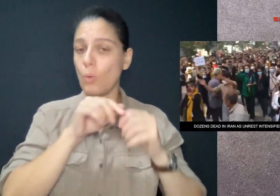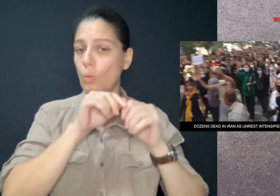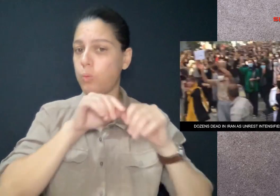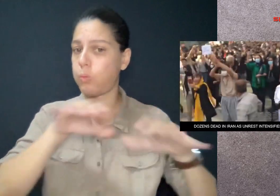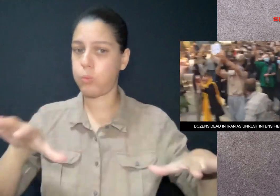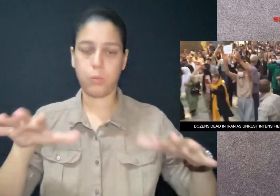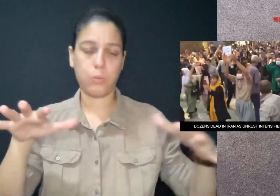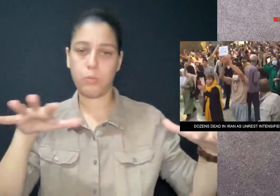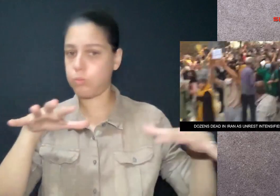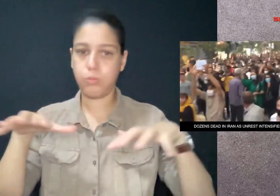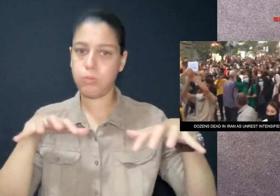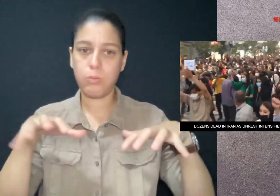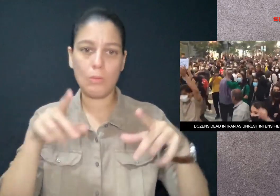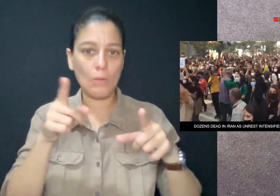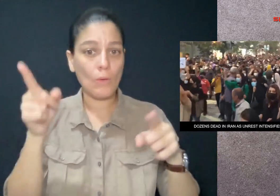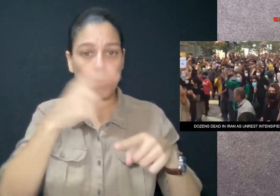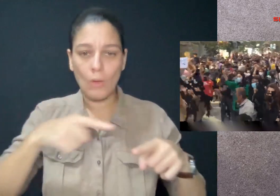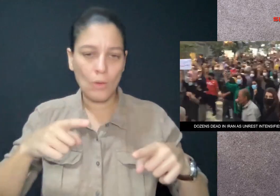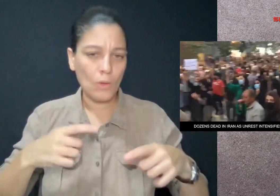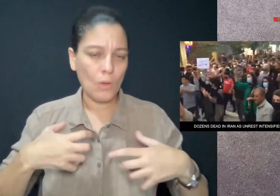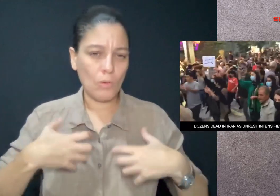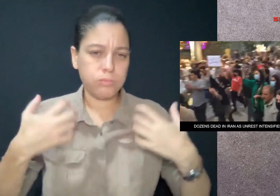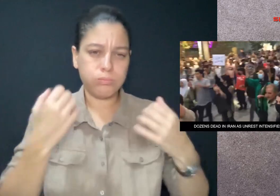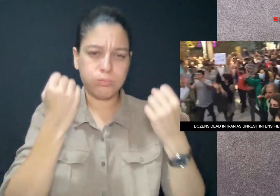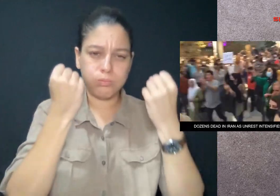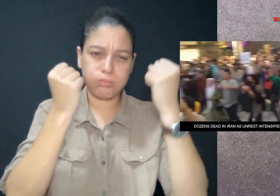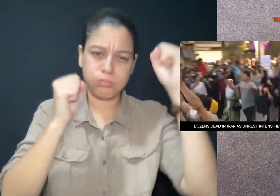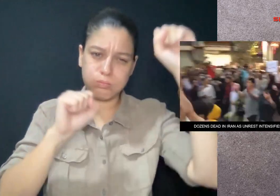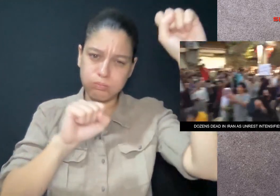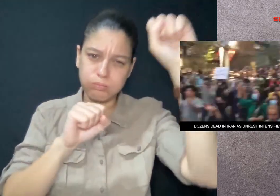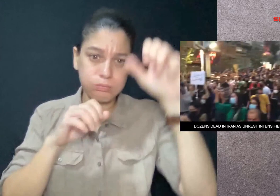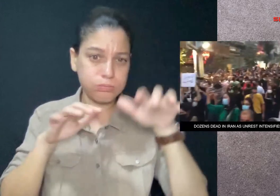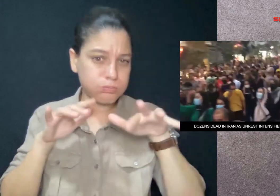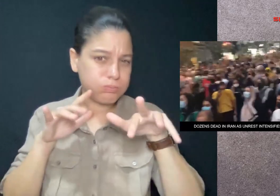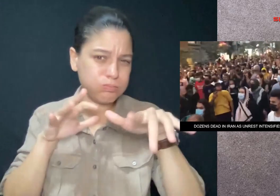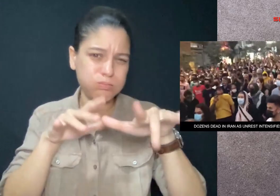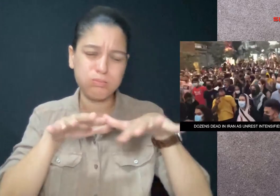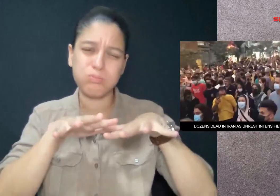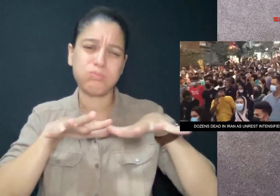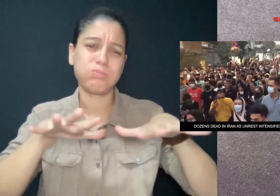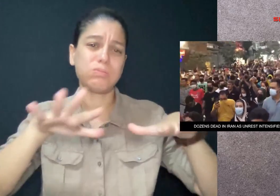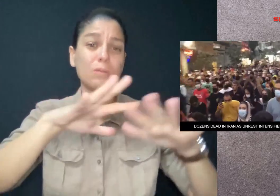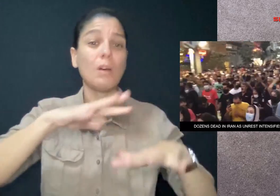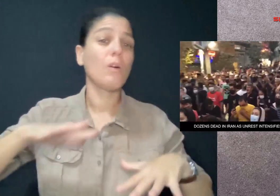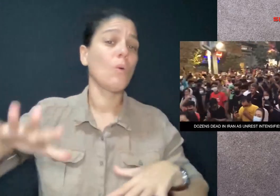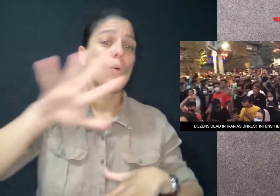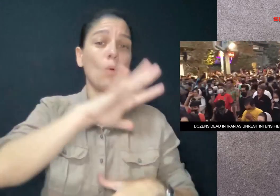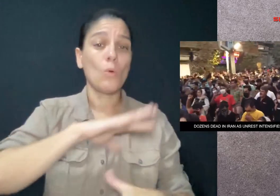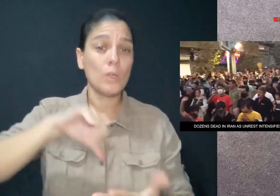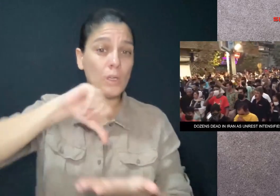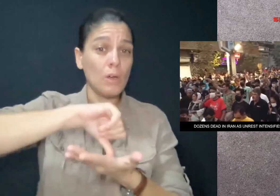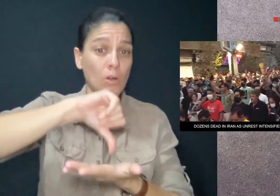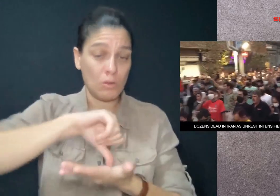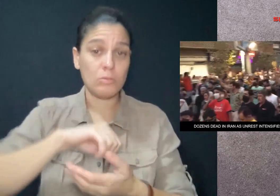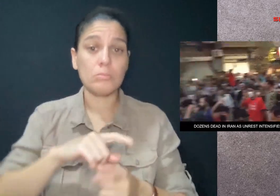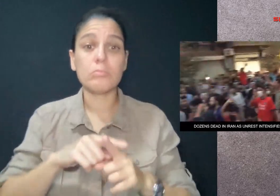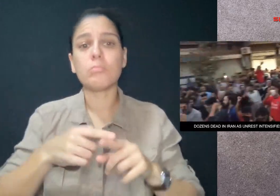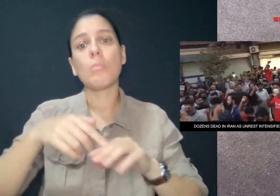Amini's death sparked massive protests in Iran, mostly